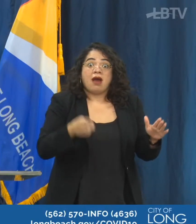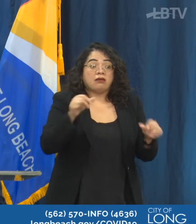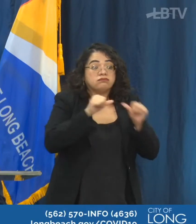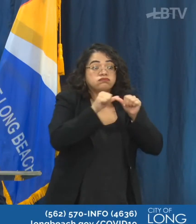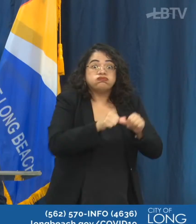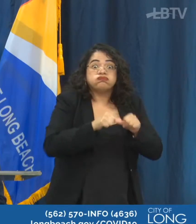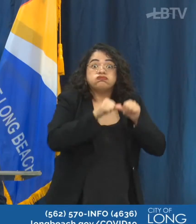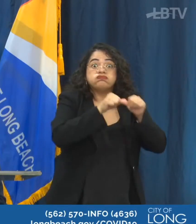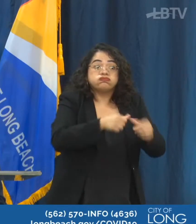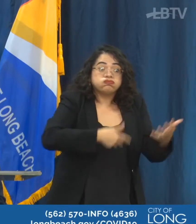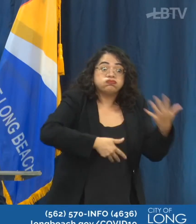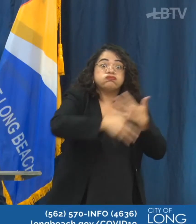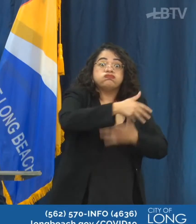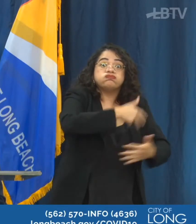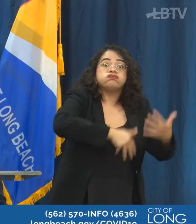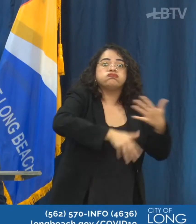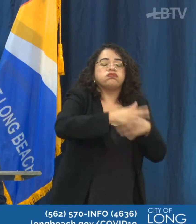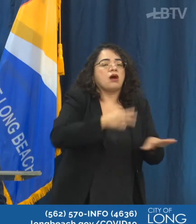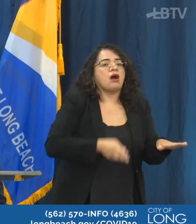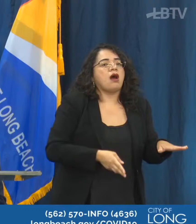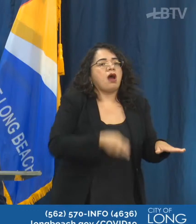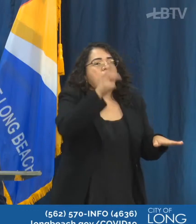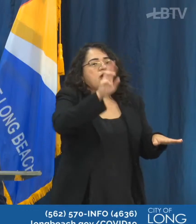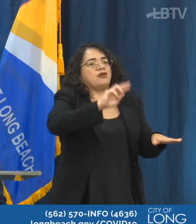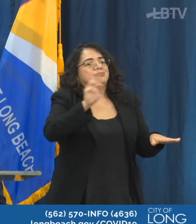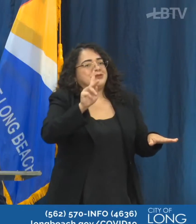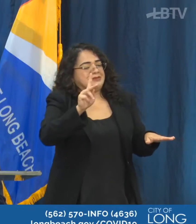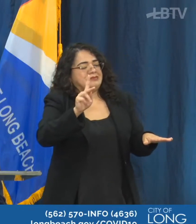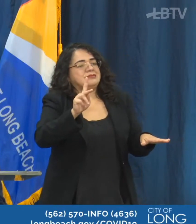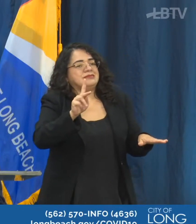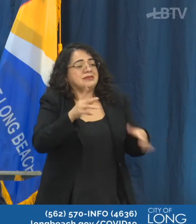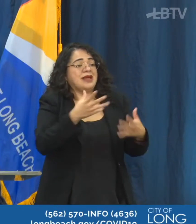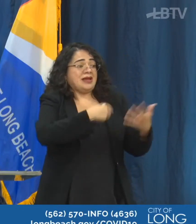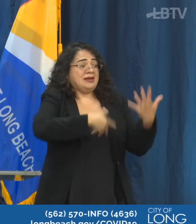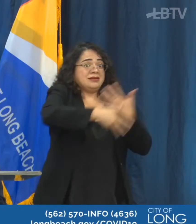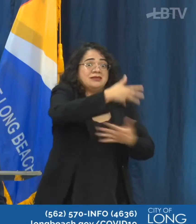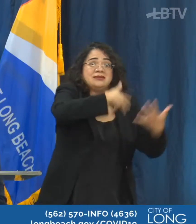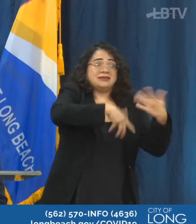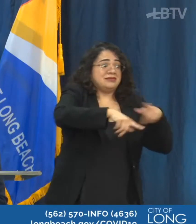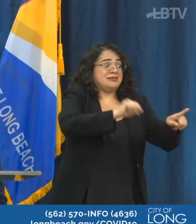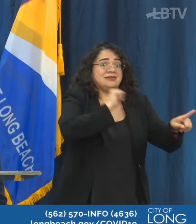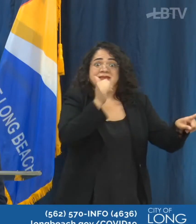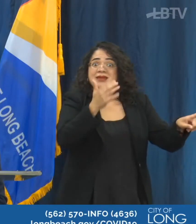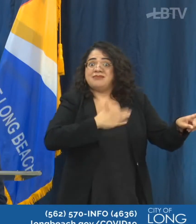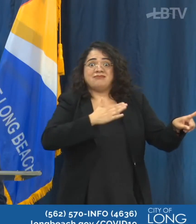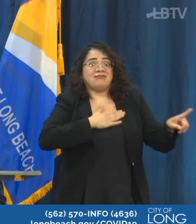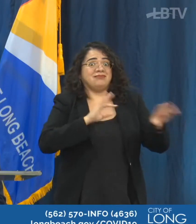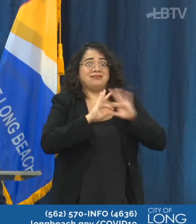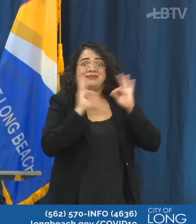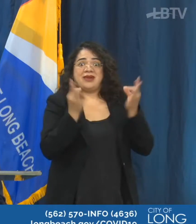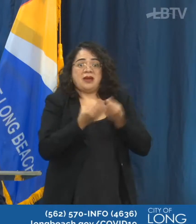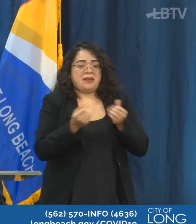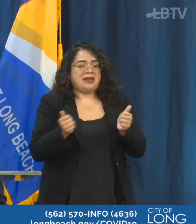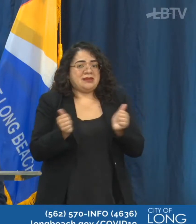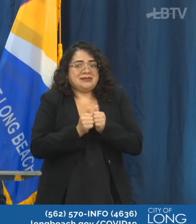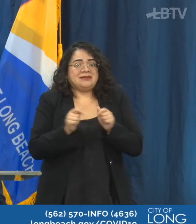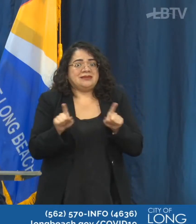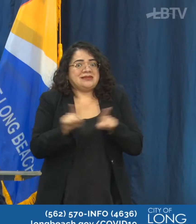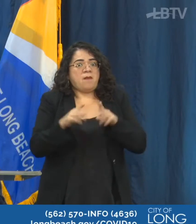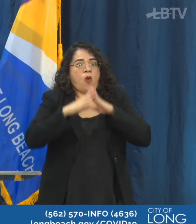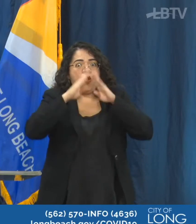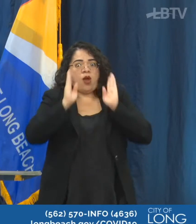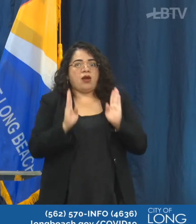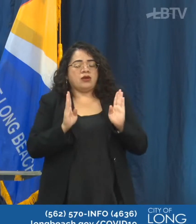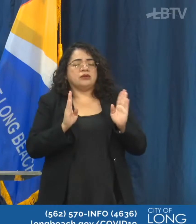can get sick when you engage in public activities and interact with people you don't live with. Here are a questions that you should ask yourself as you're walking out the door. How